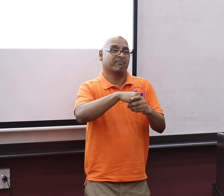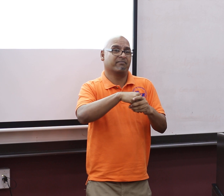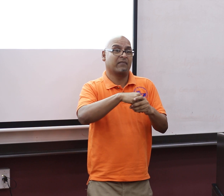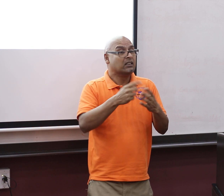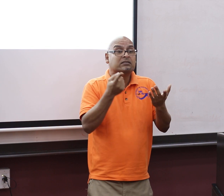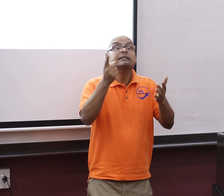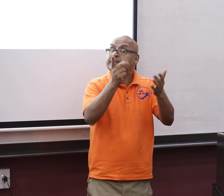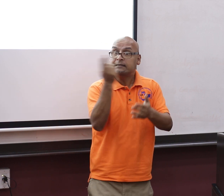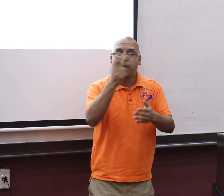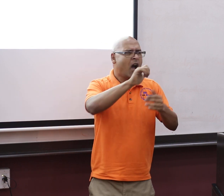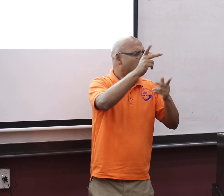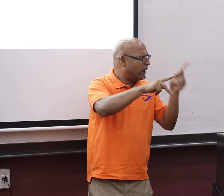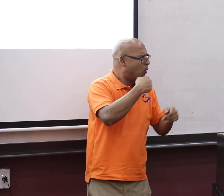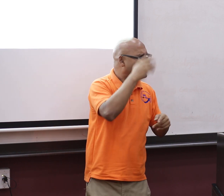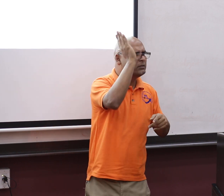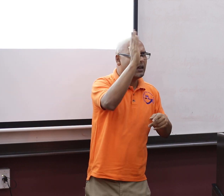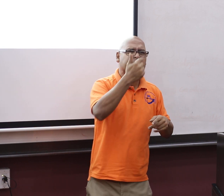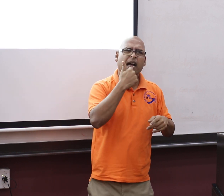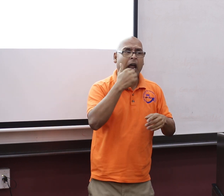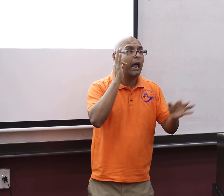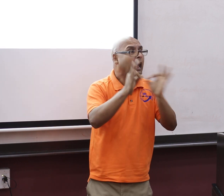I'm not impaired, I'm not missing anything. I am what I always was.